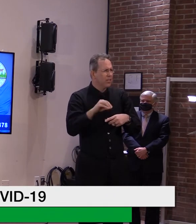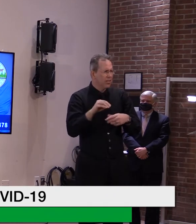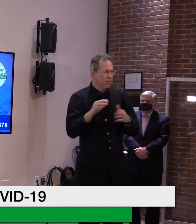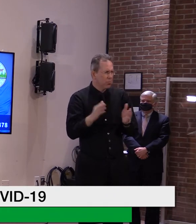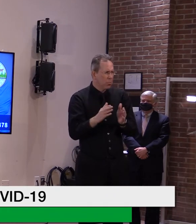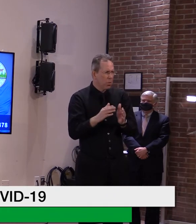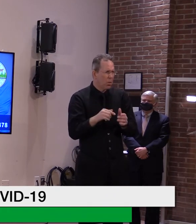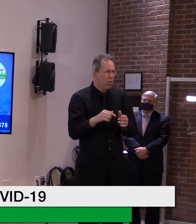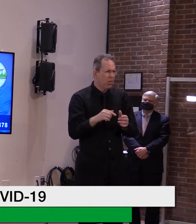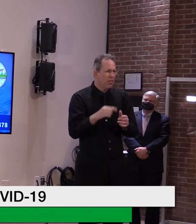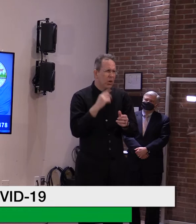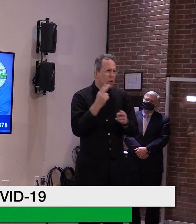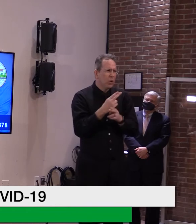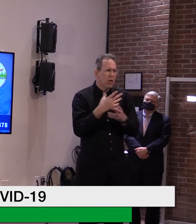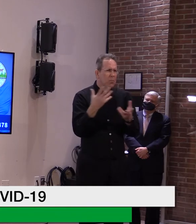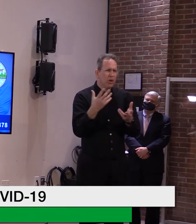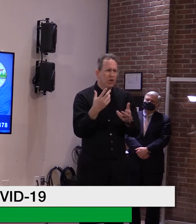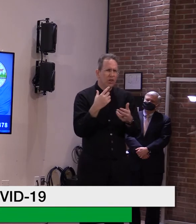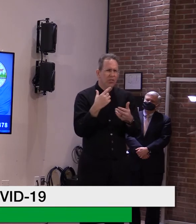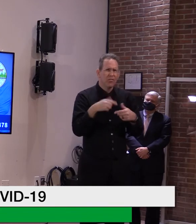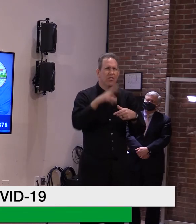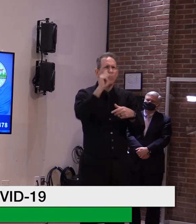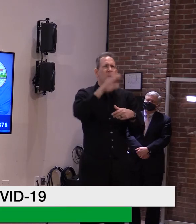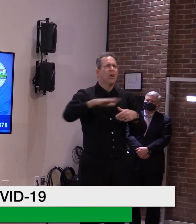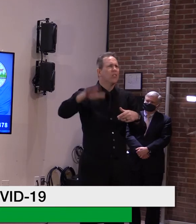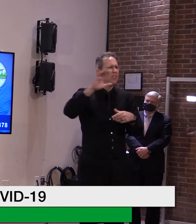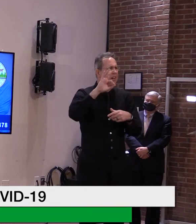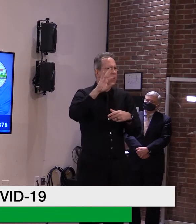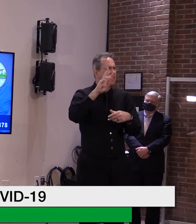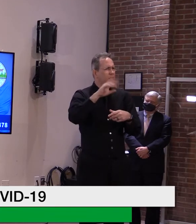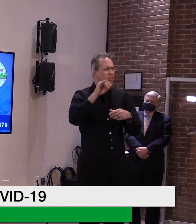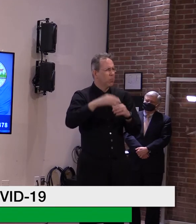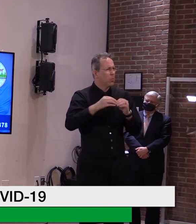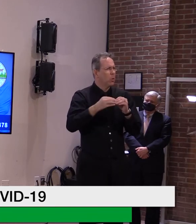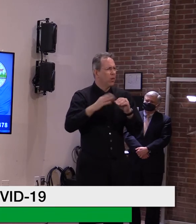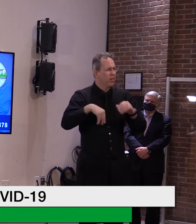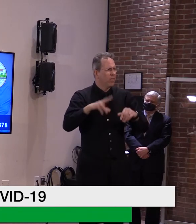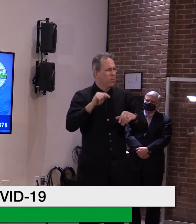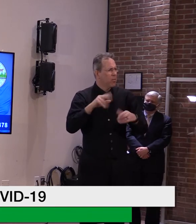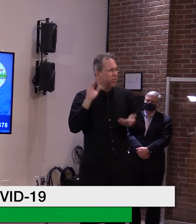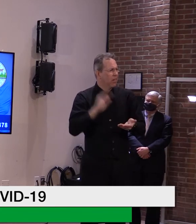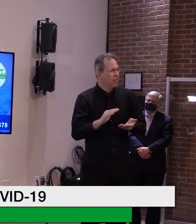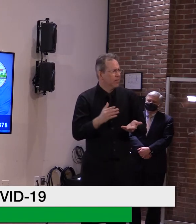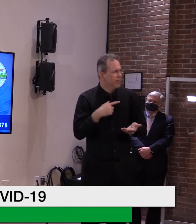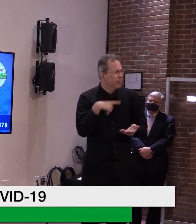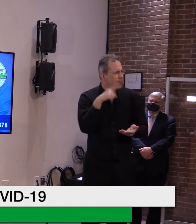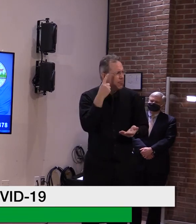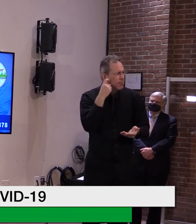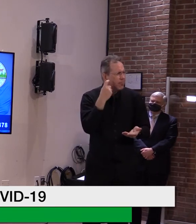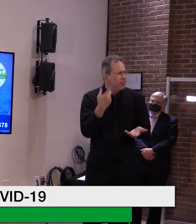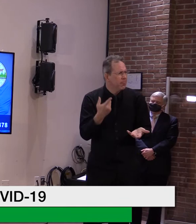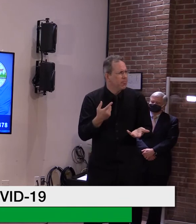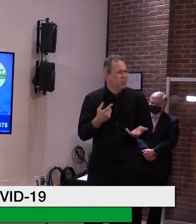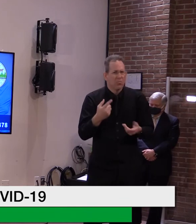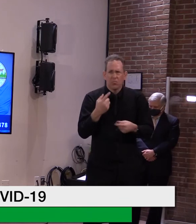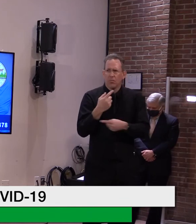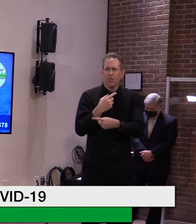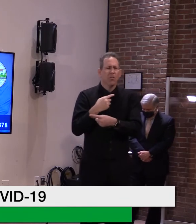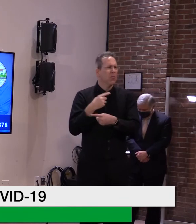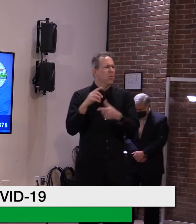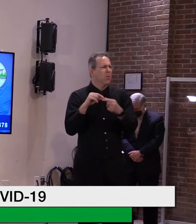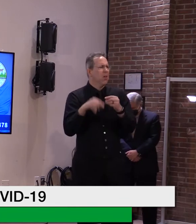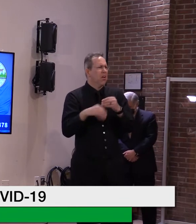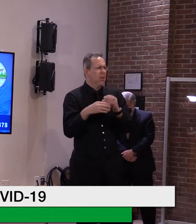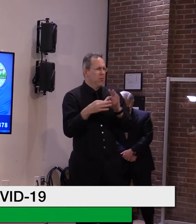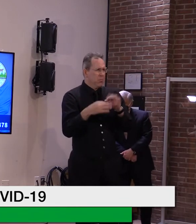Yeah, thank you, Courtney, for the question. And I'll, um, also let Secretary Smith add anything that he wants to add as well. But just a couple of things to keep in mind,